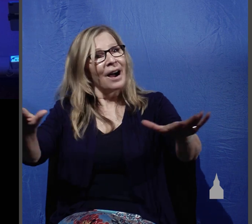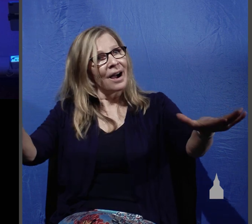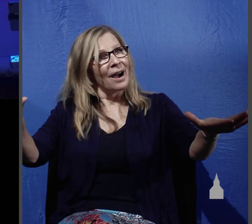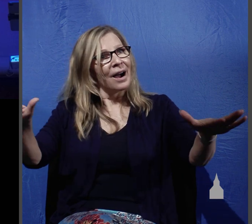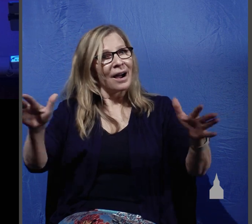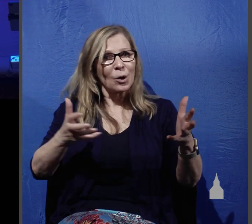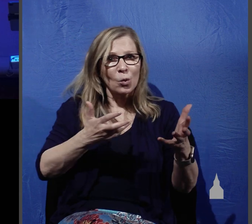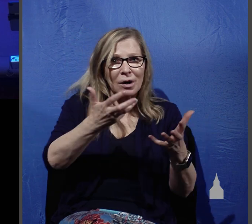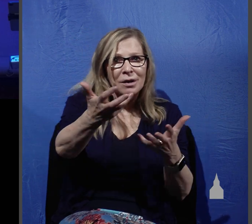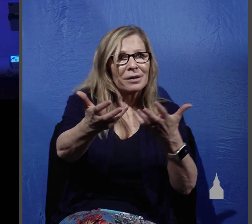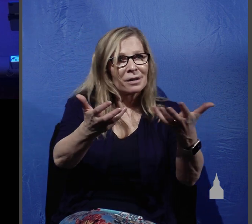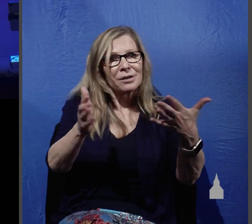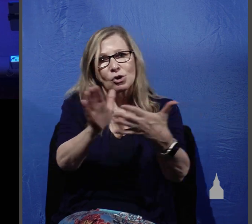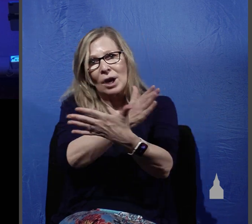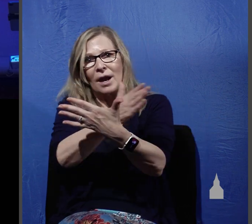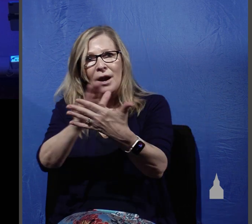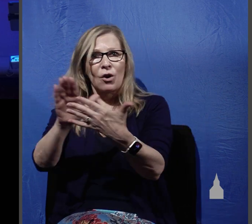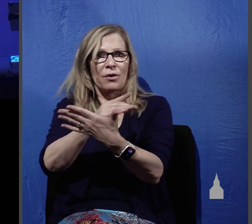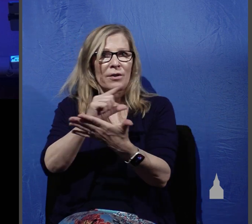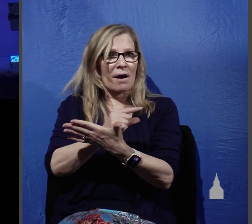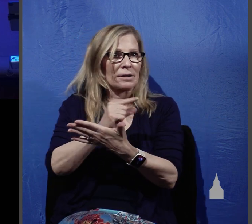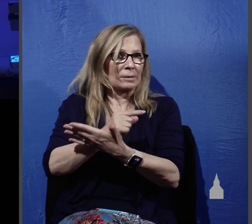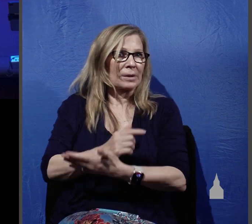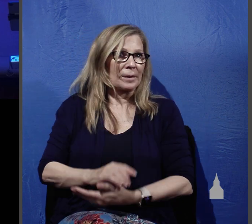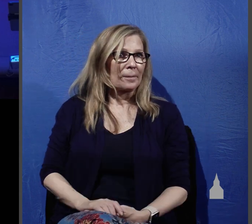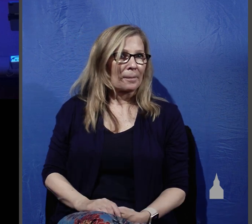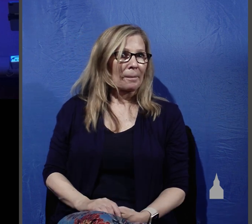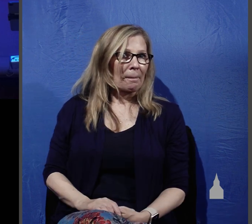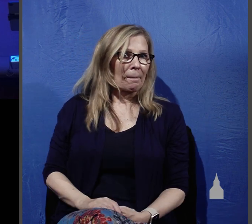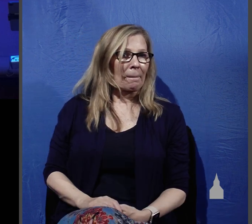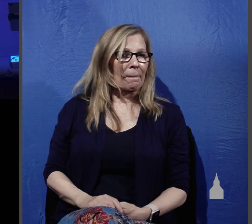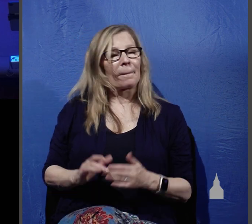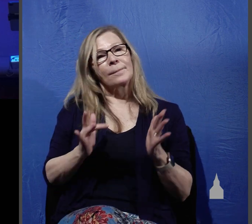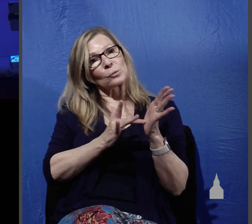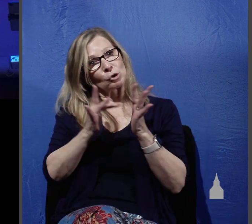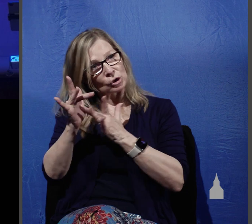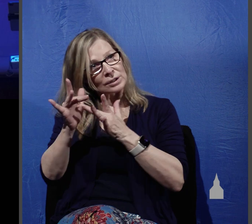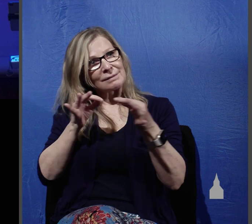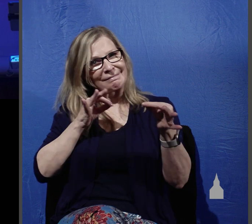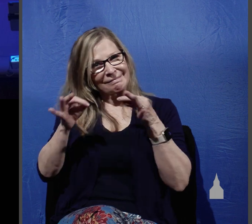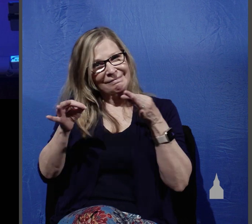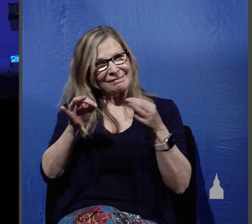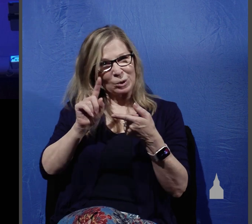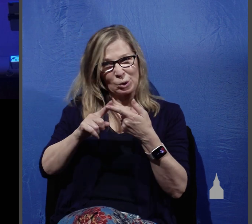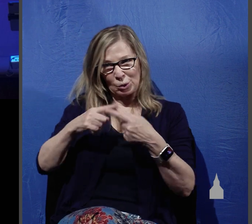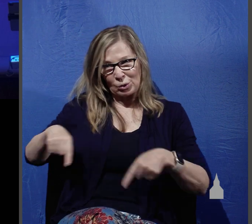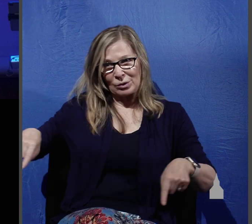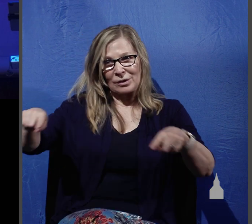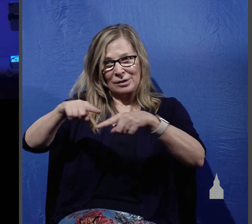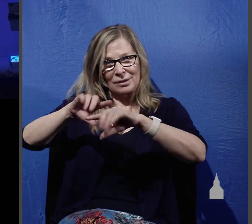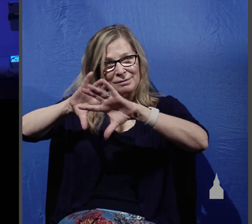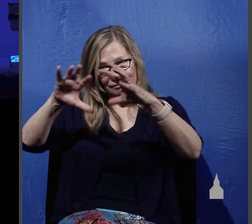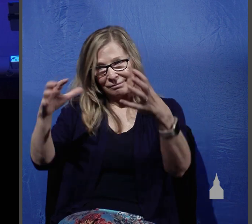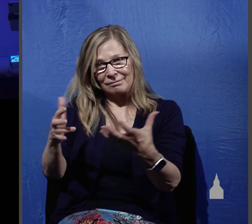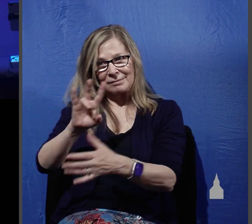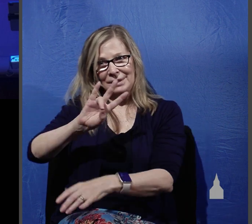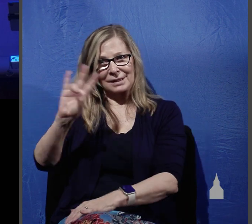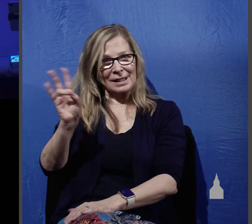share the gospel with them you see what Jesus was telling these 70 disciples of his and what he is still